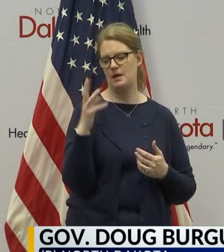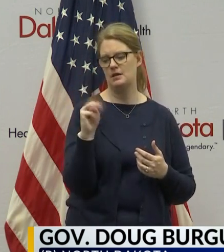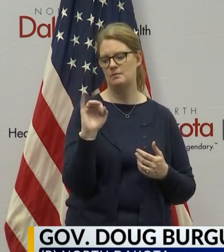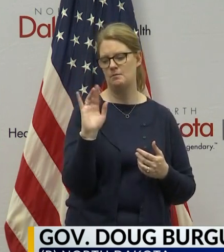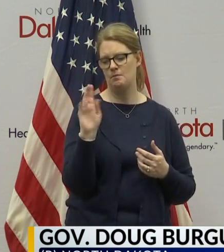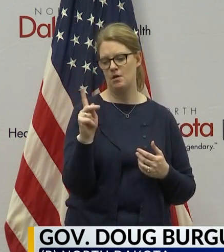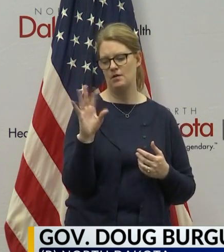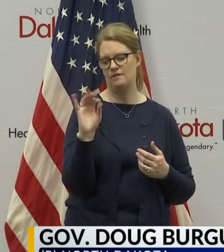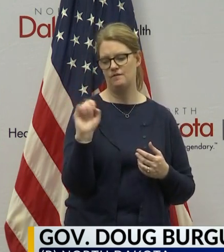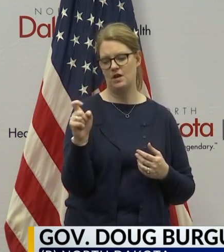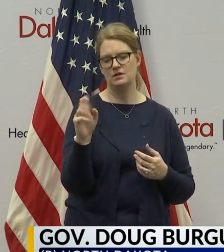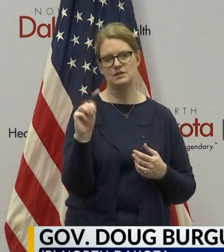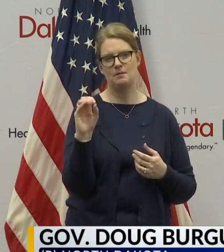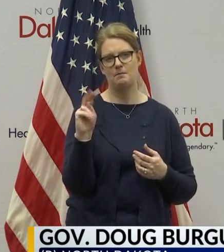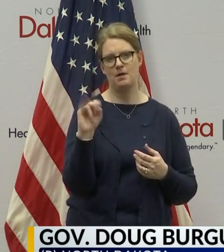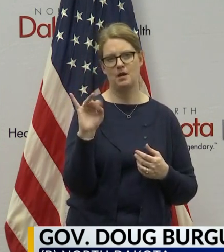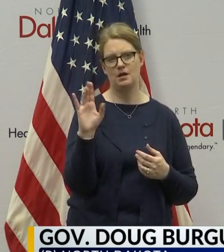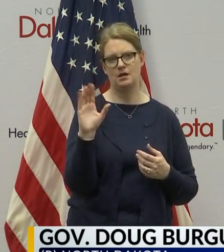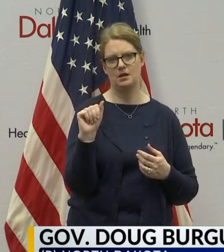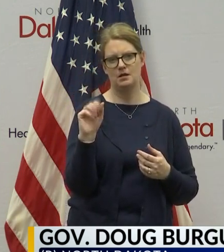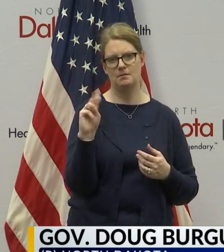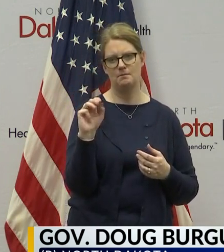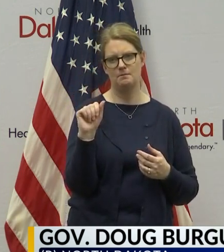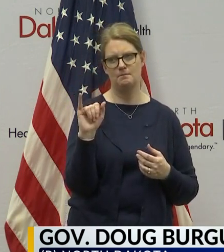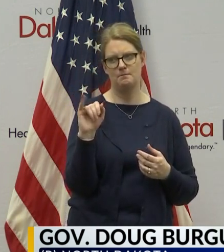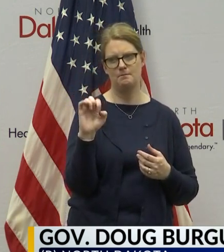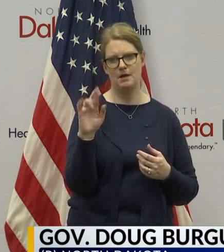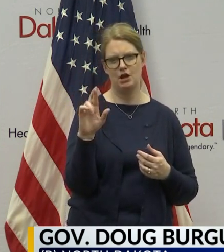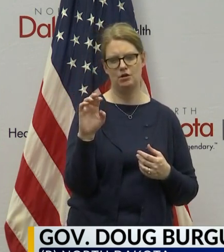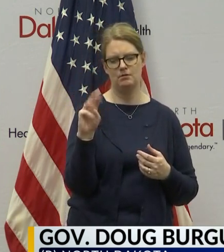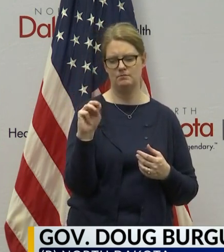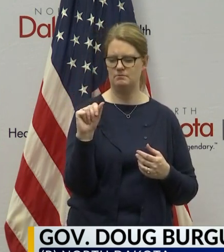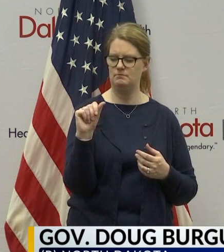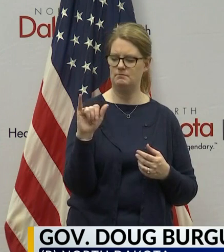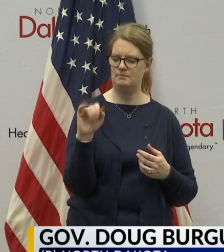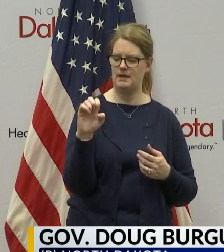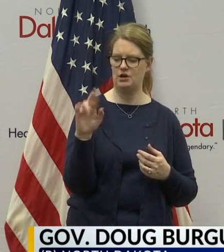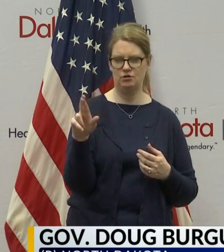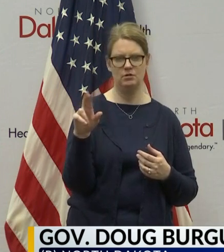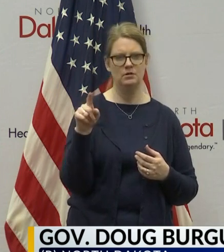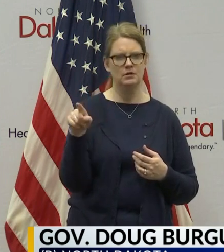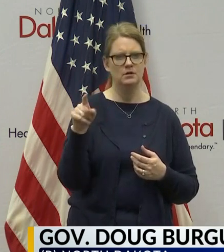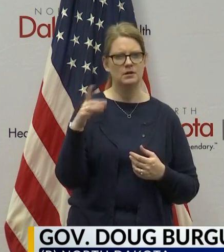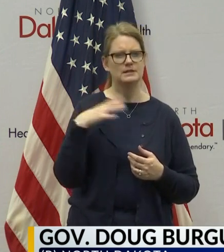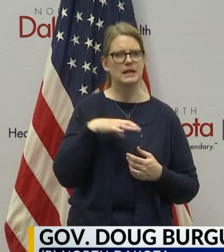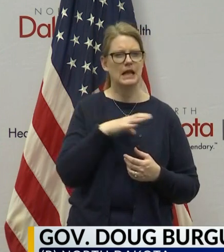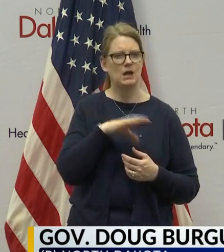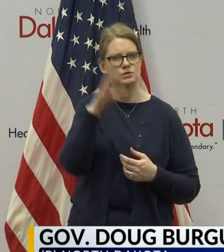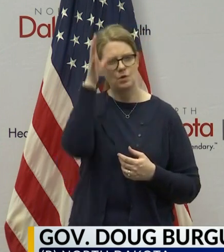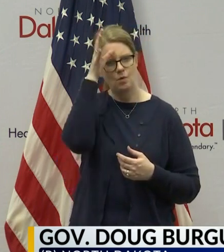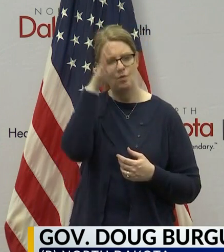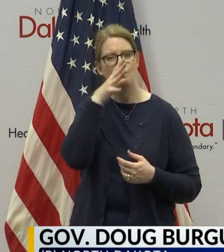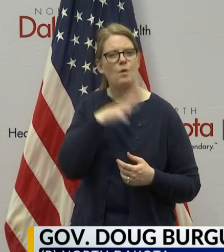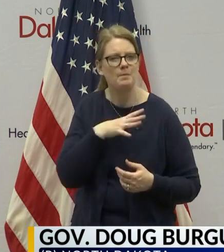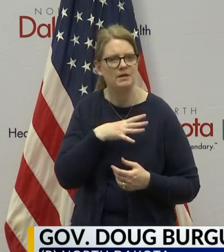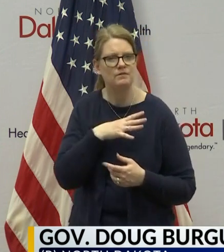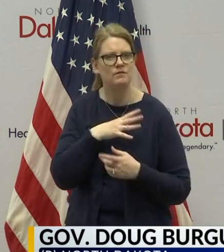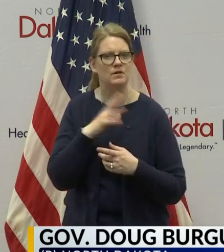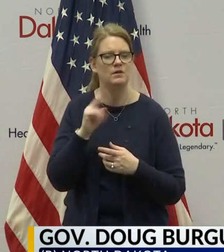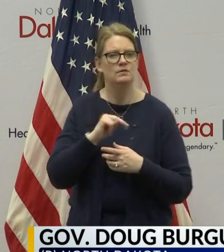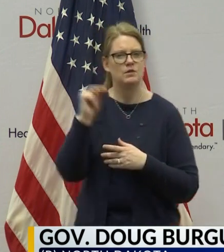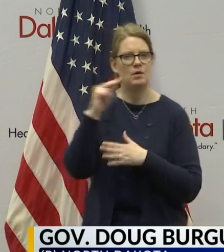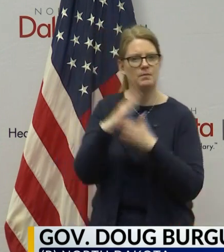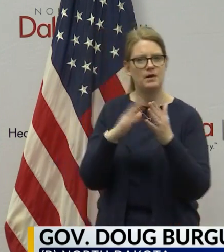and Dr. Monica Meyer. Dr. Meyer is the councilwoman for the north segment of